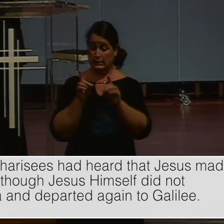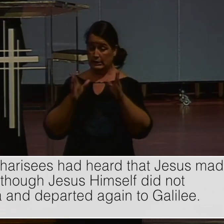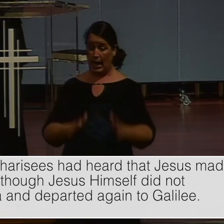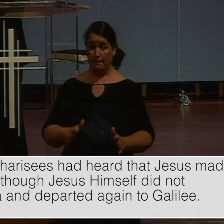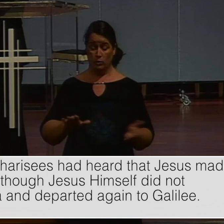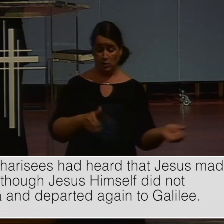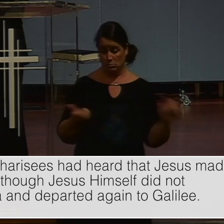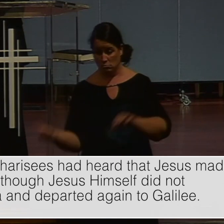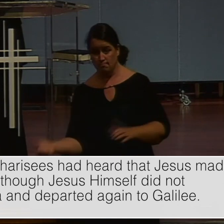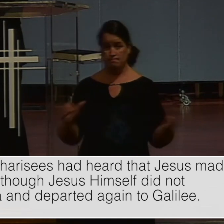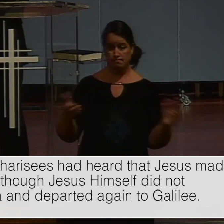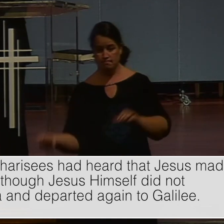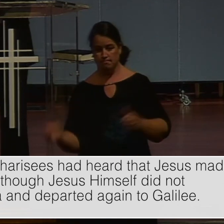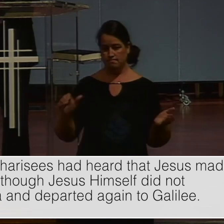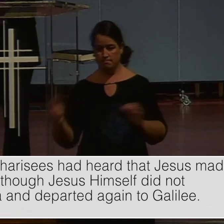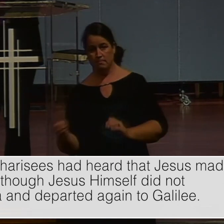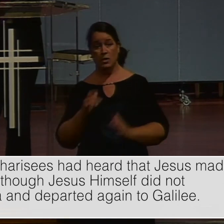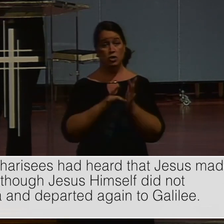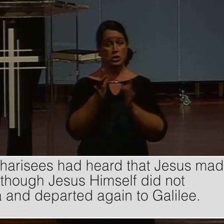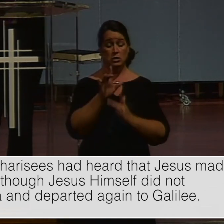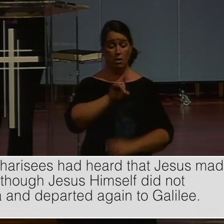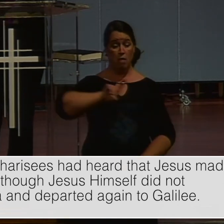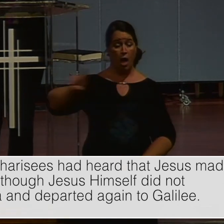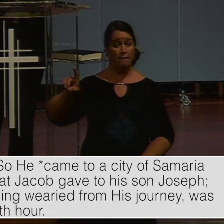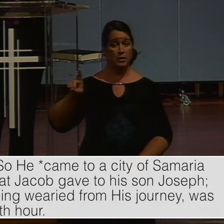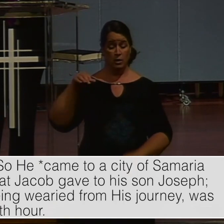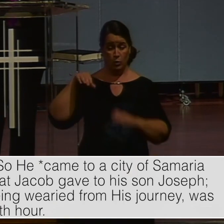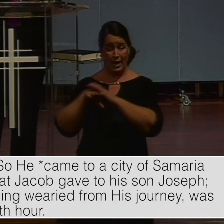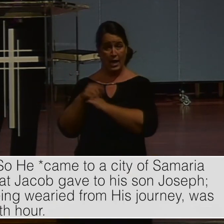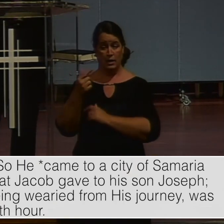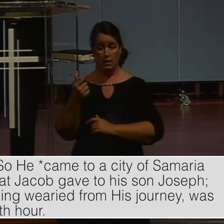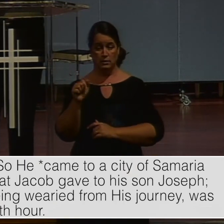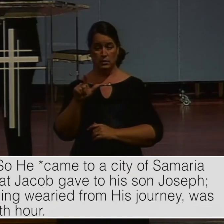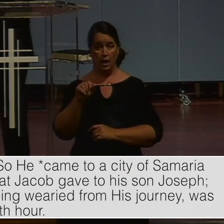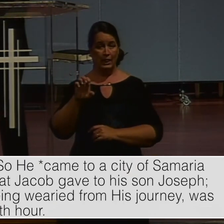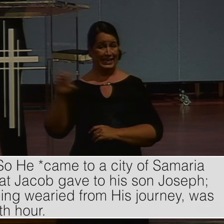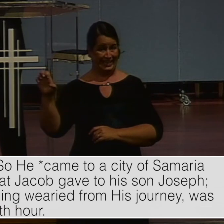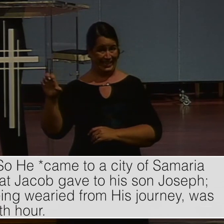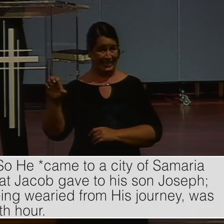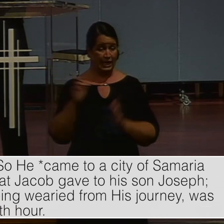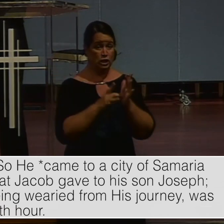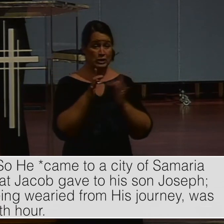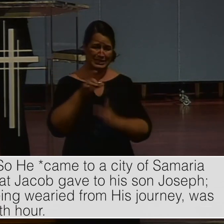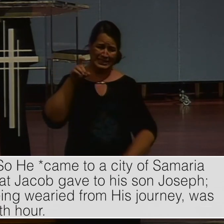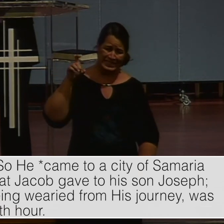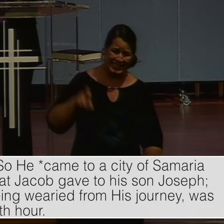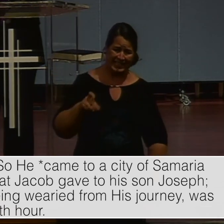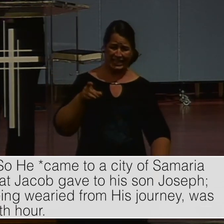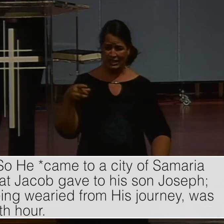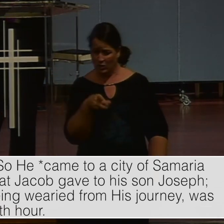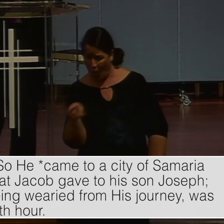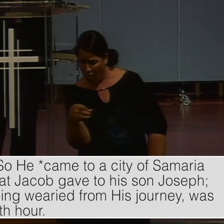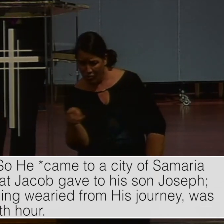the physical baptizing. He left Judea, departed into Galilee, but he needed very important words. He needed to go through